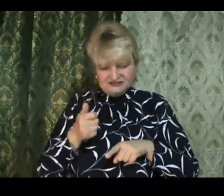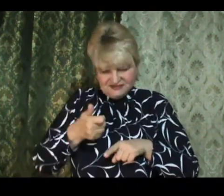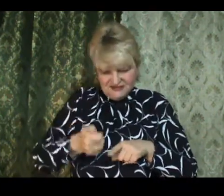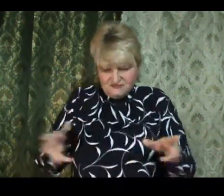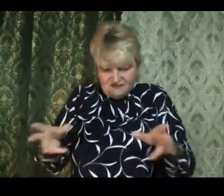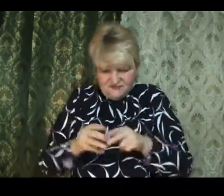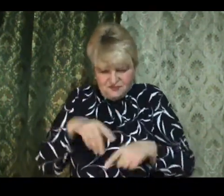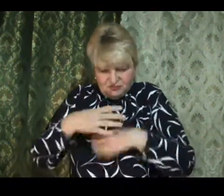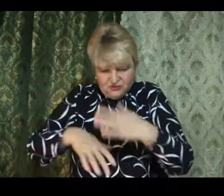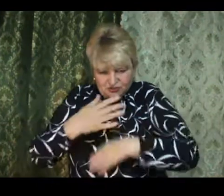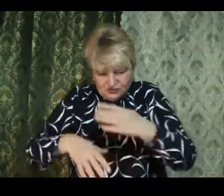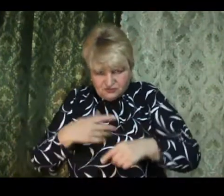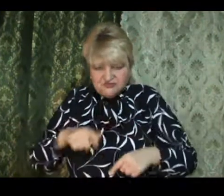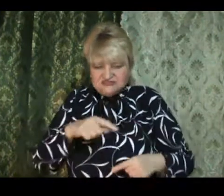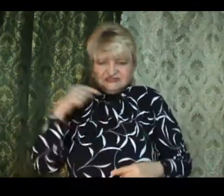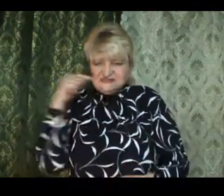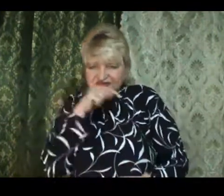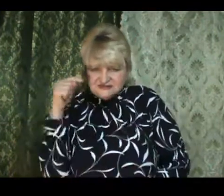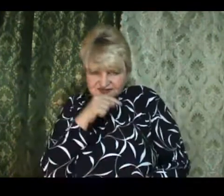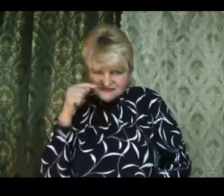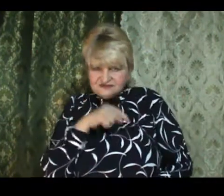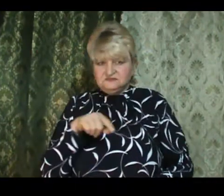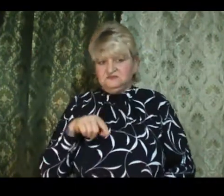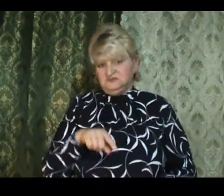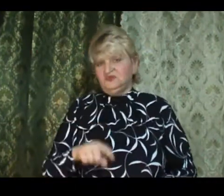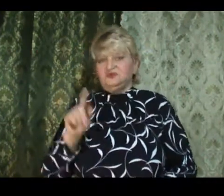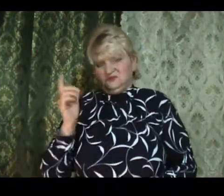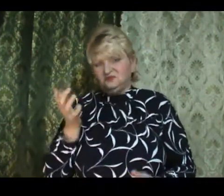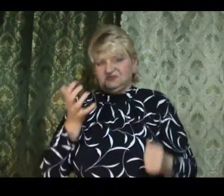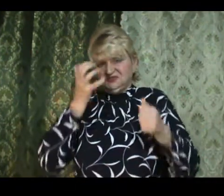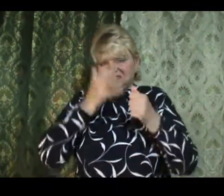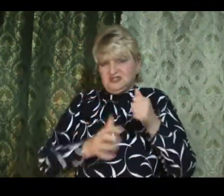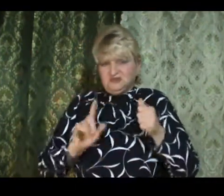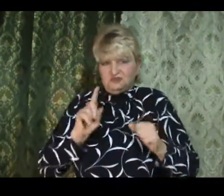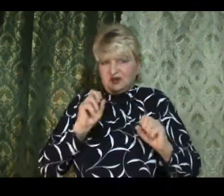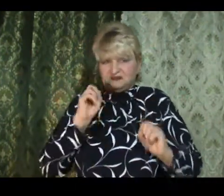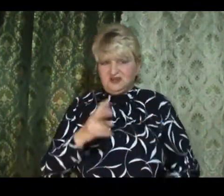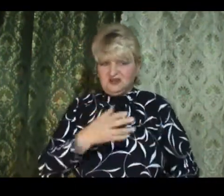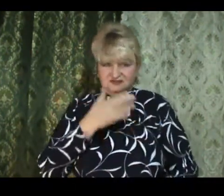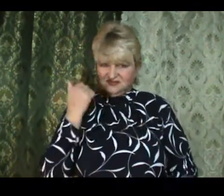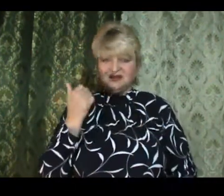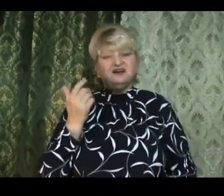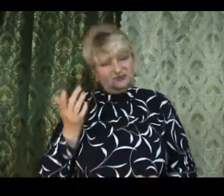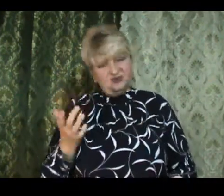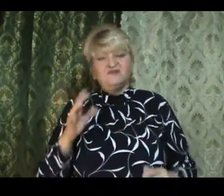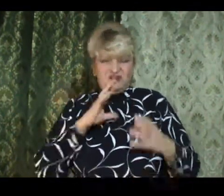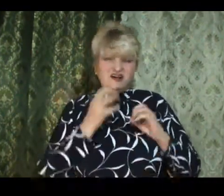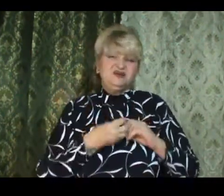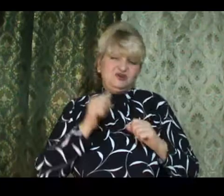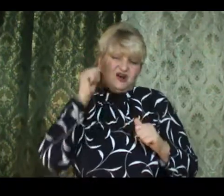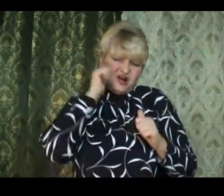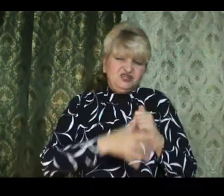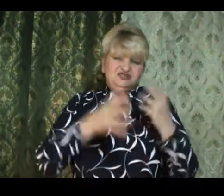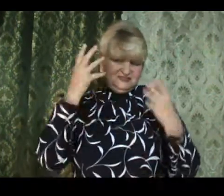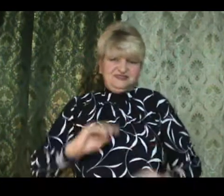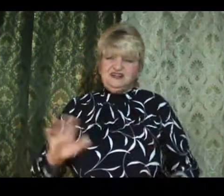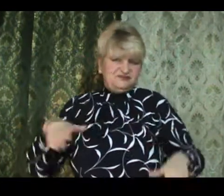to big level. I'm going to